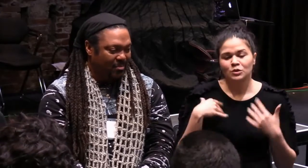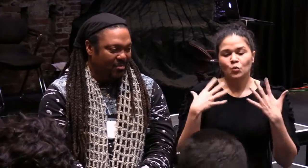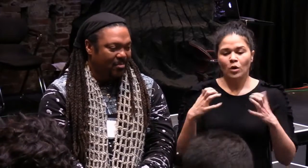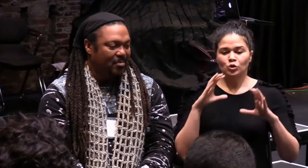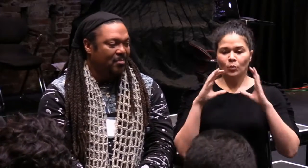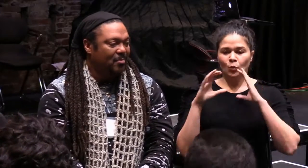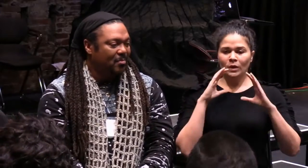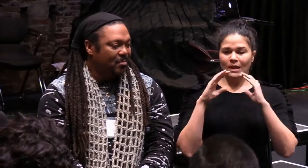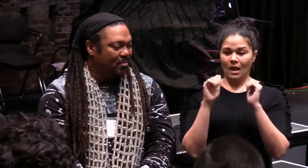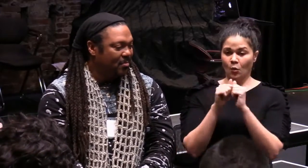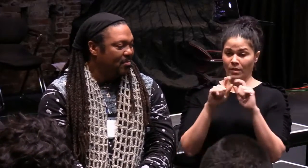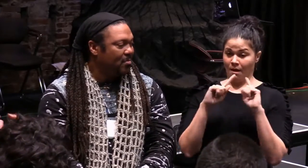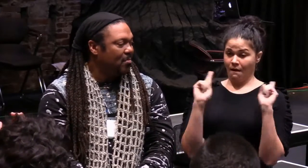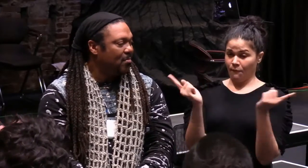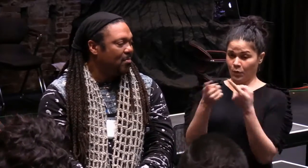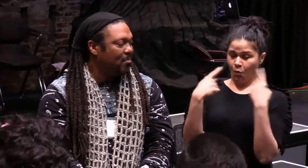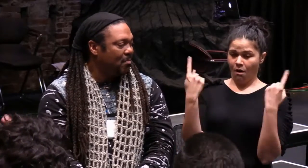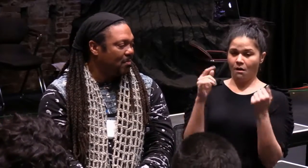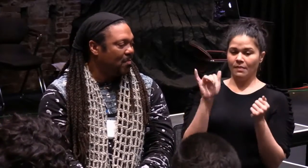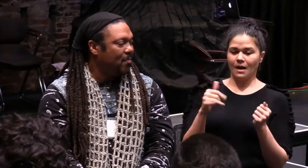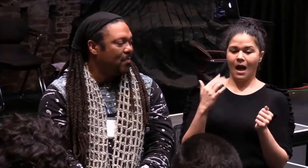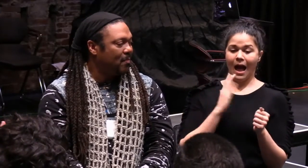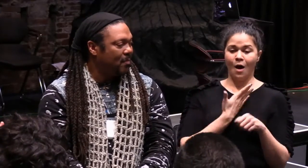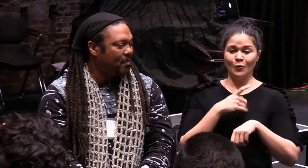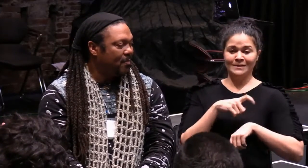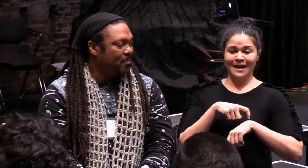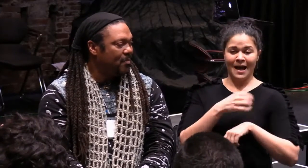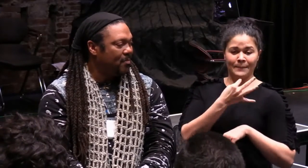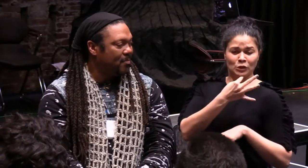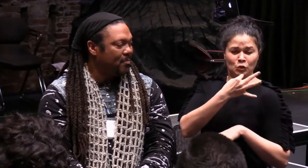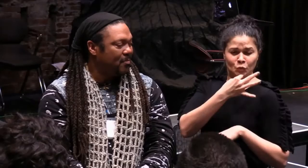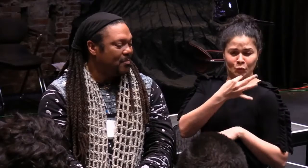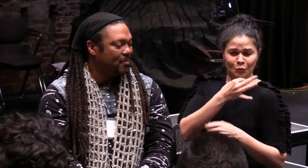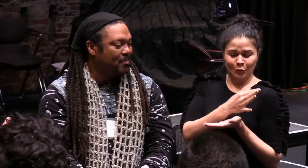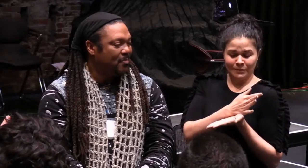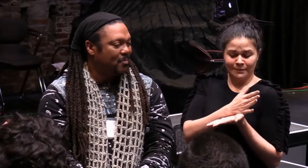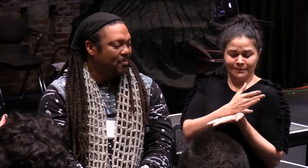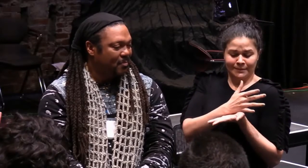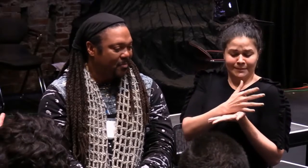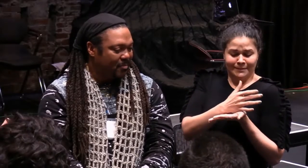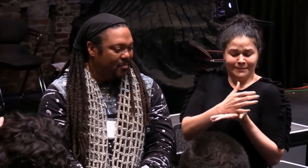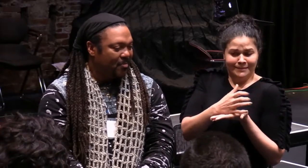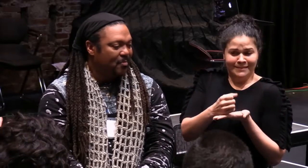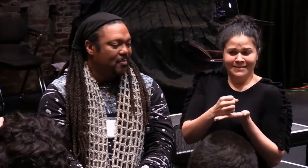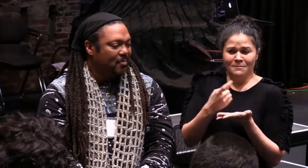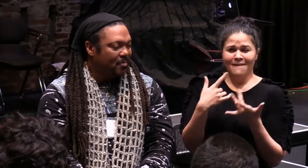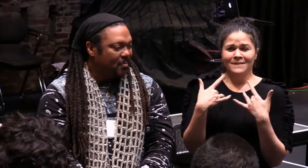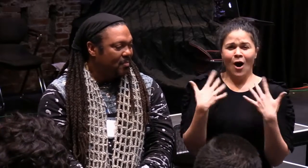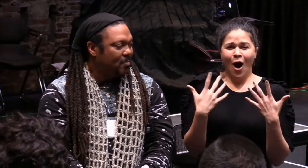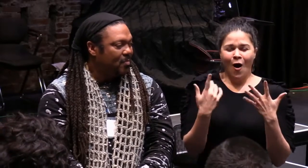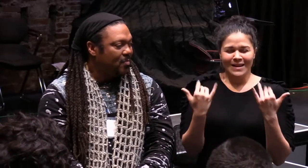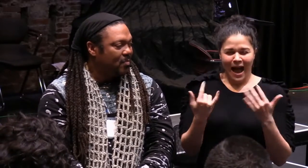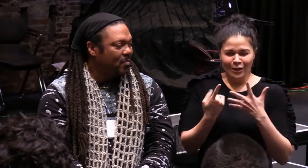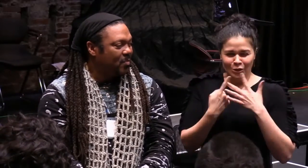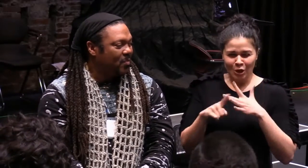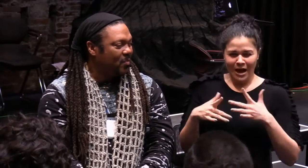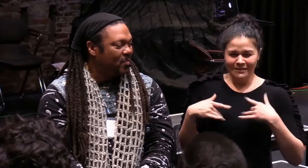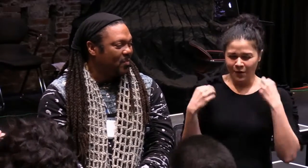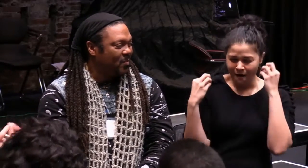navigate. And thank you for saying it that way. So, it's critical for everyone, knowing one. We have so